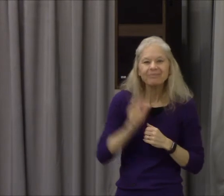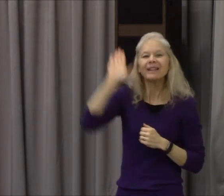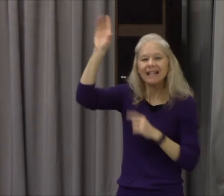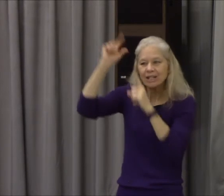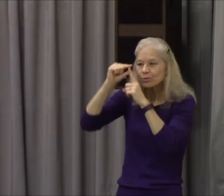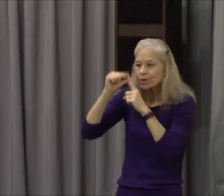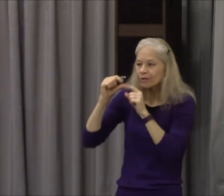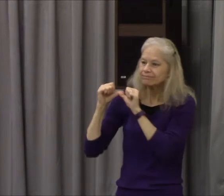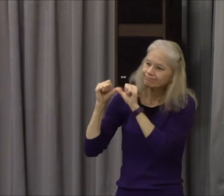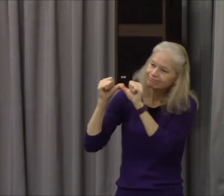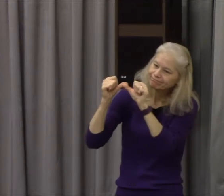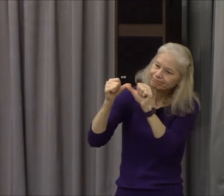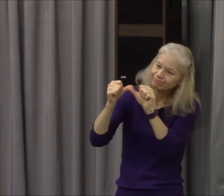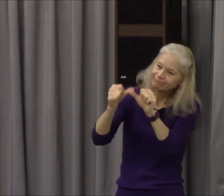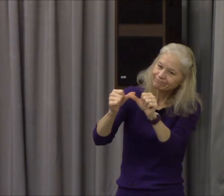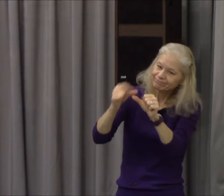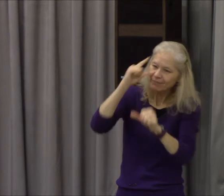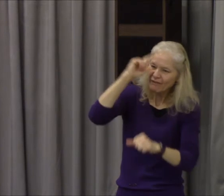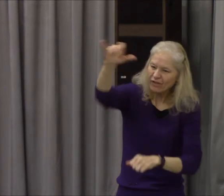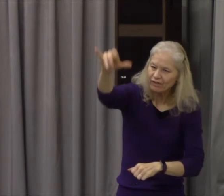Davis taught confessional development